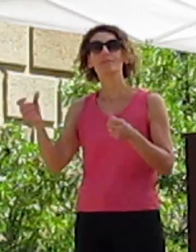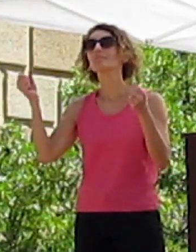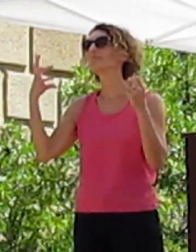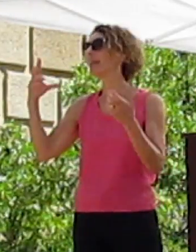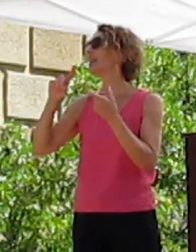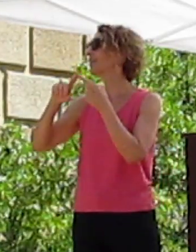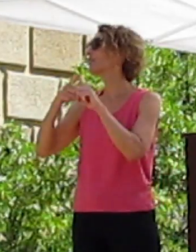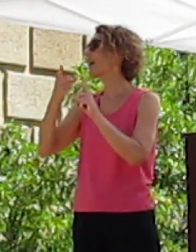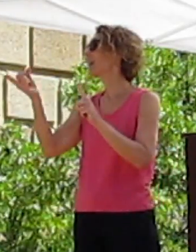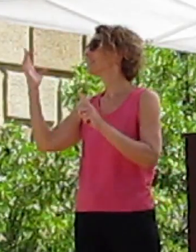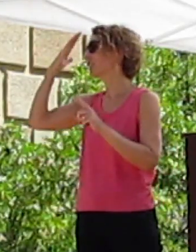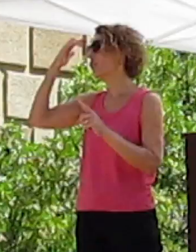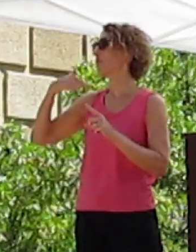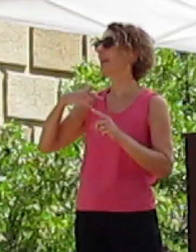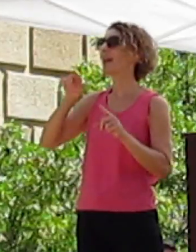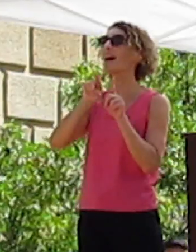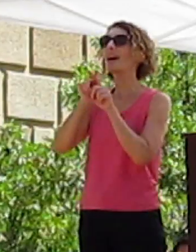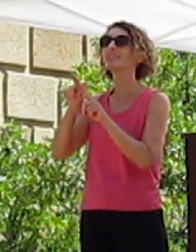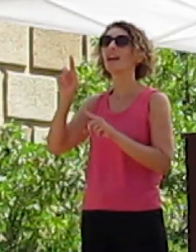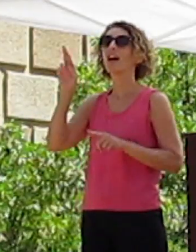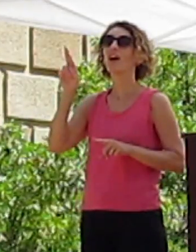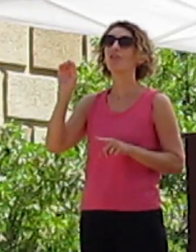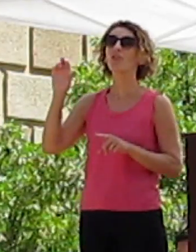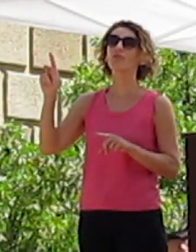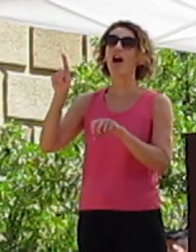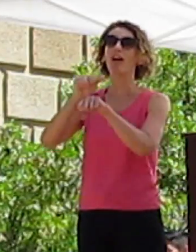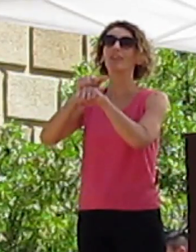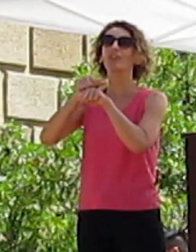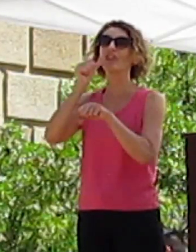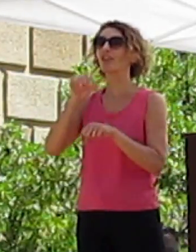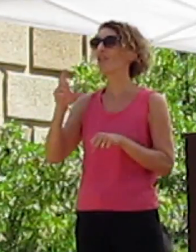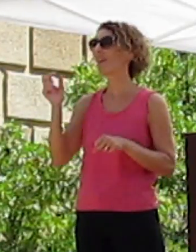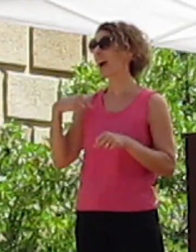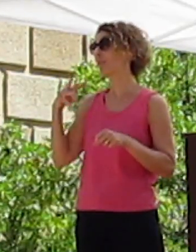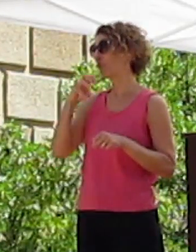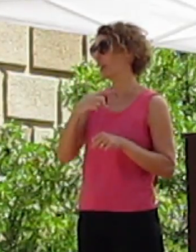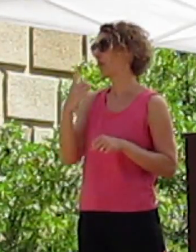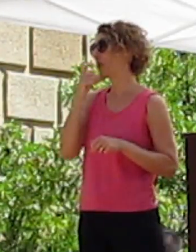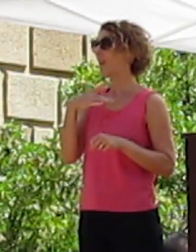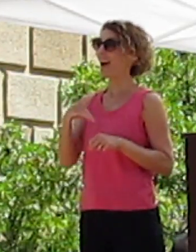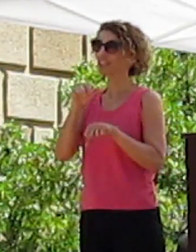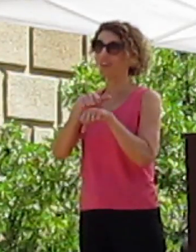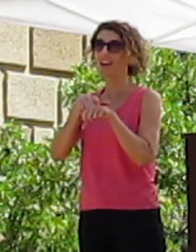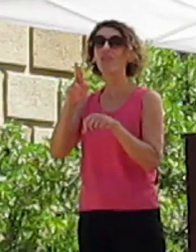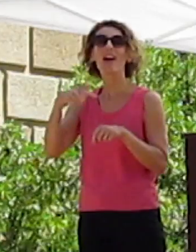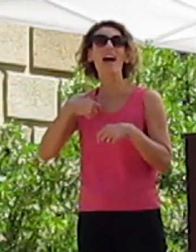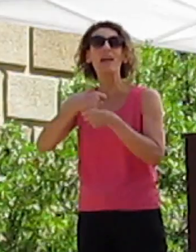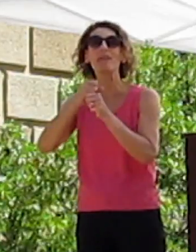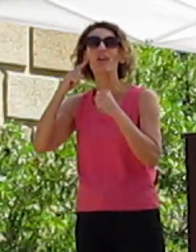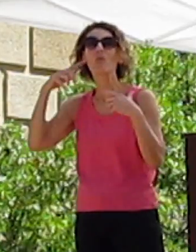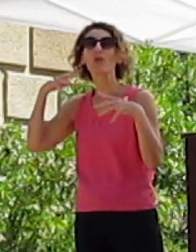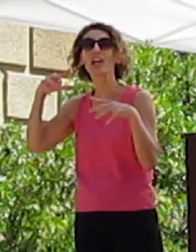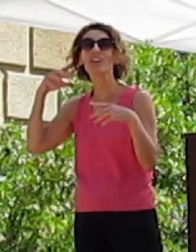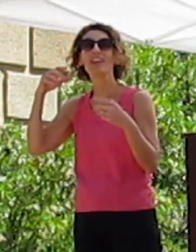friends know me as the rock girl, or the weird one that licks rocks, or makes weird noises at the